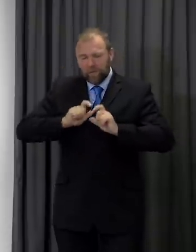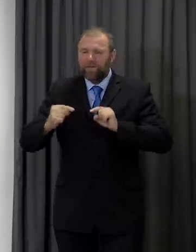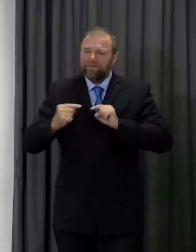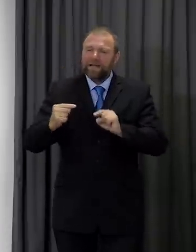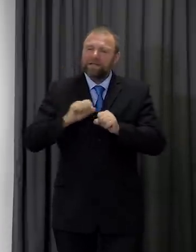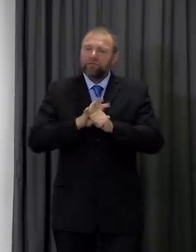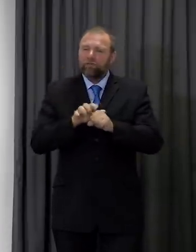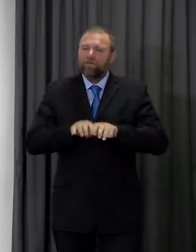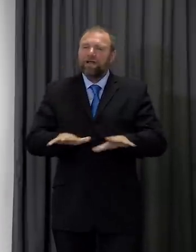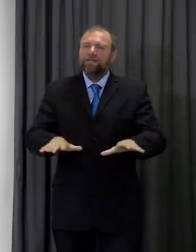coronavirus pandemic many thanks again again next week we'll